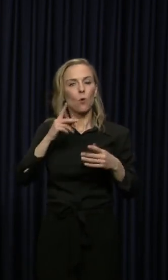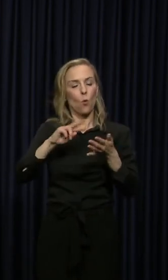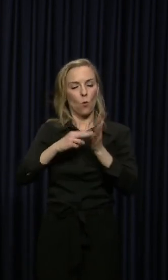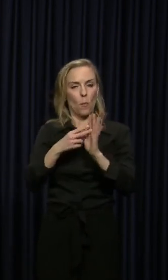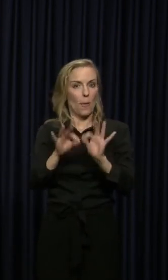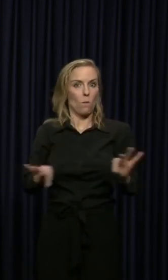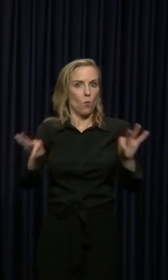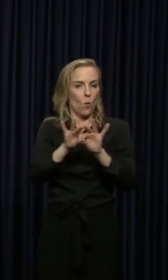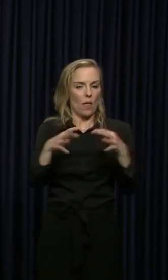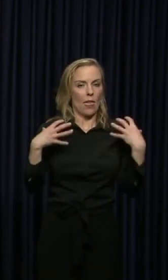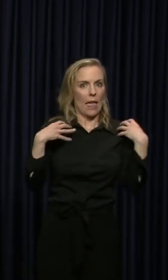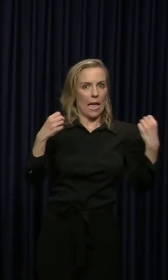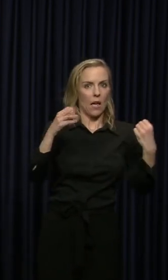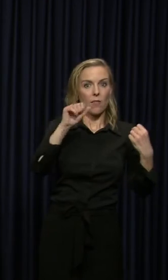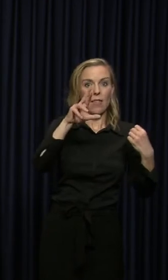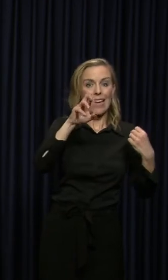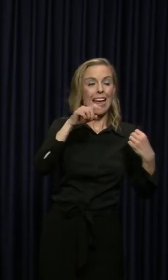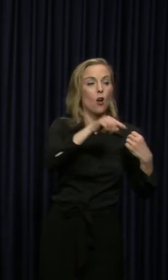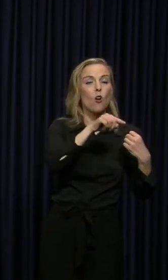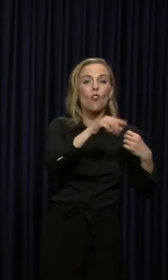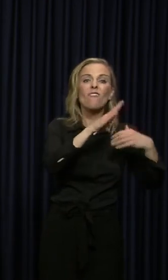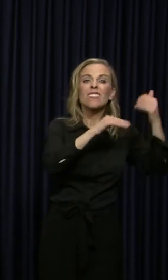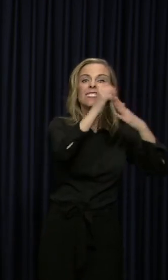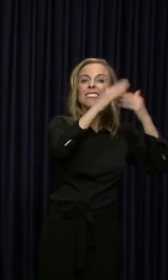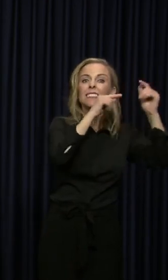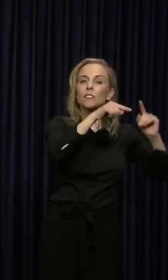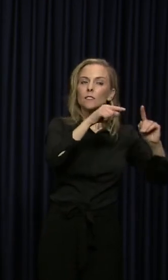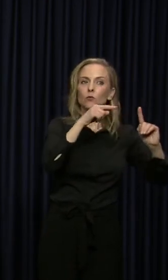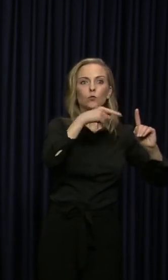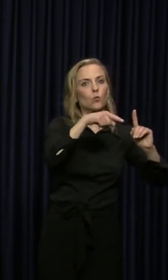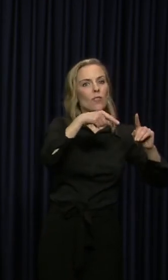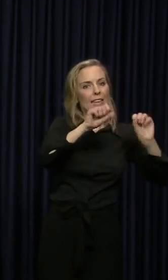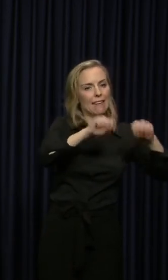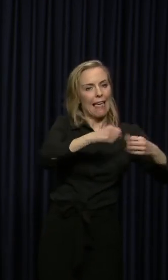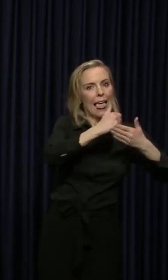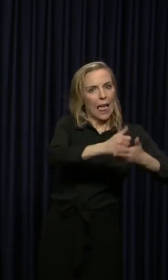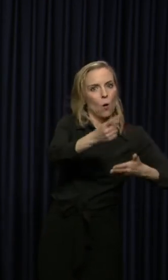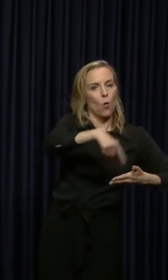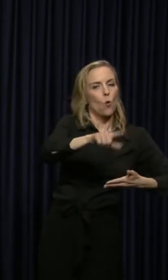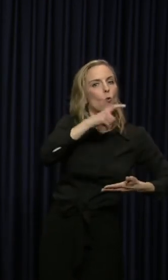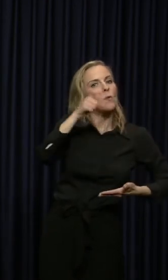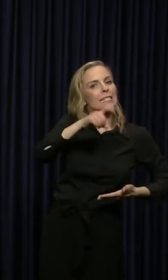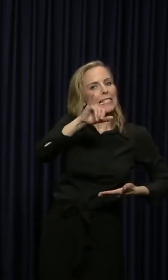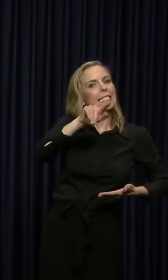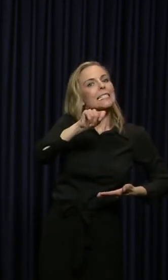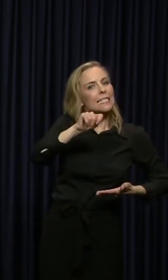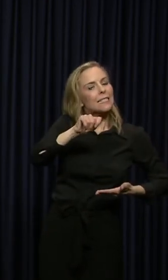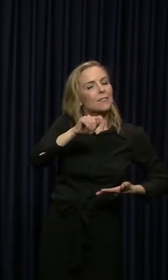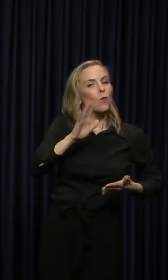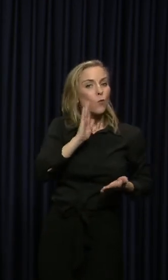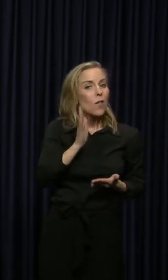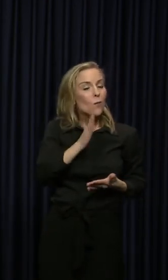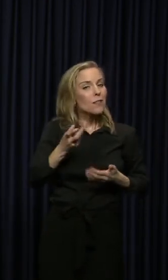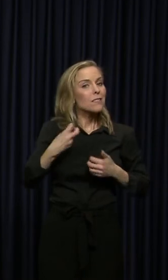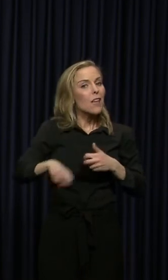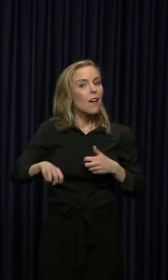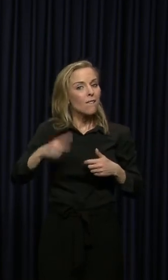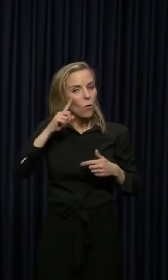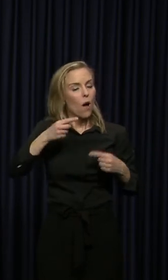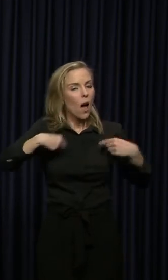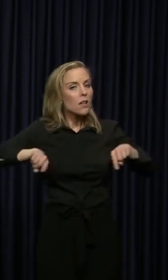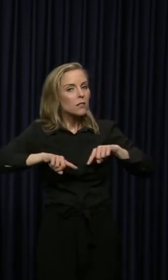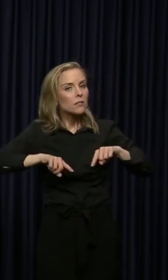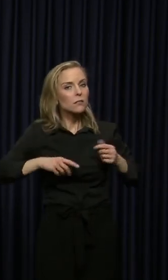capacity to make sure that we help those that need it the most. And that's going to be tough on us.